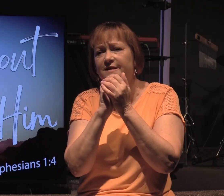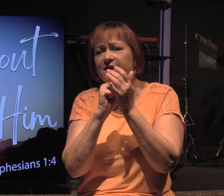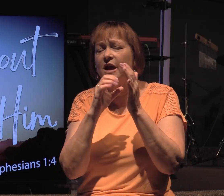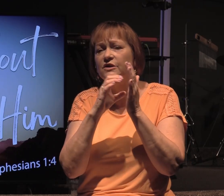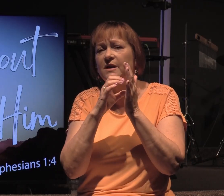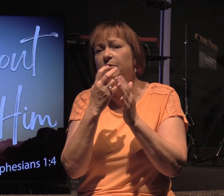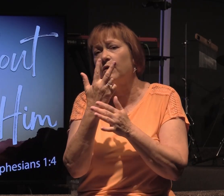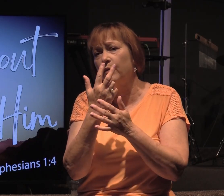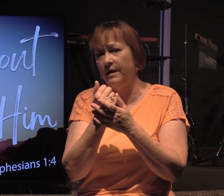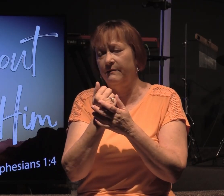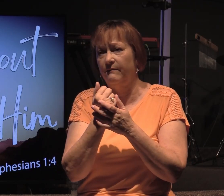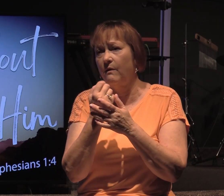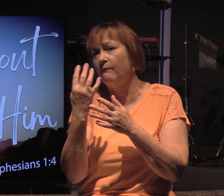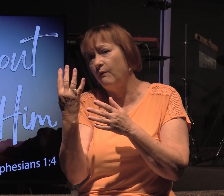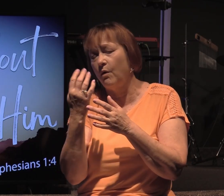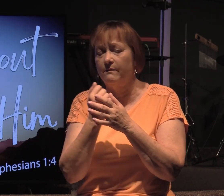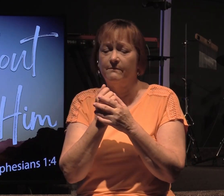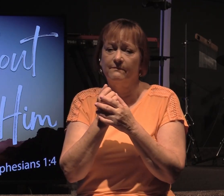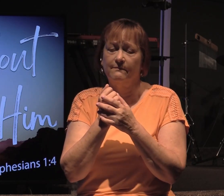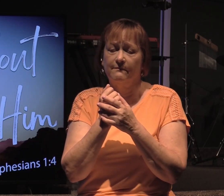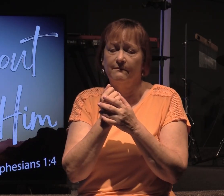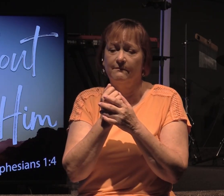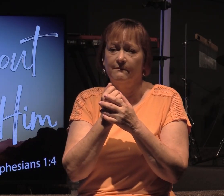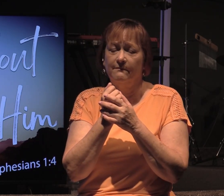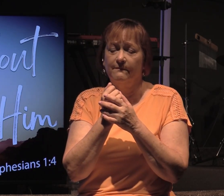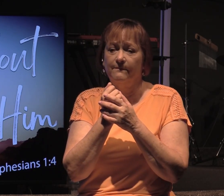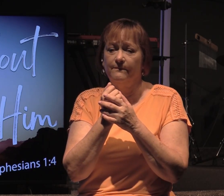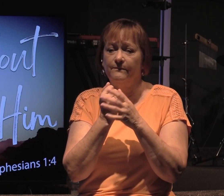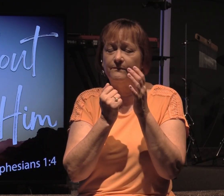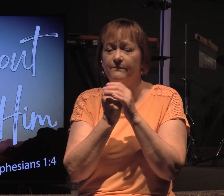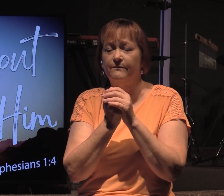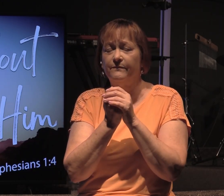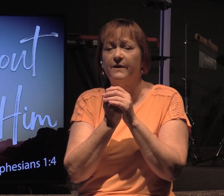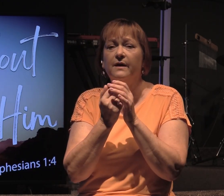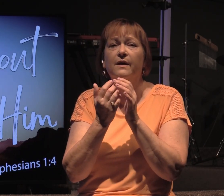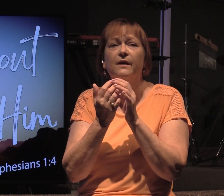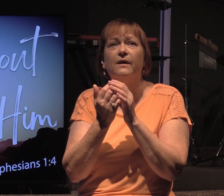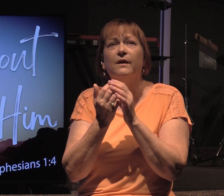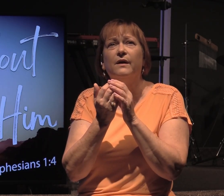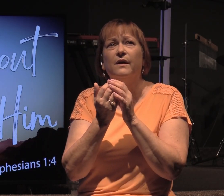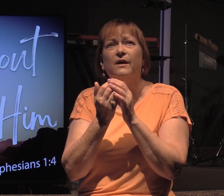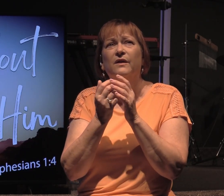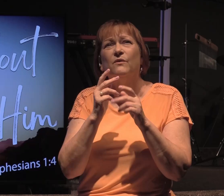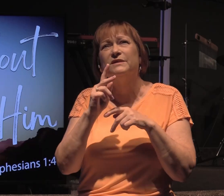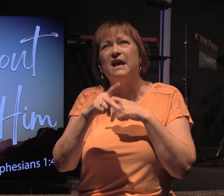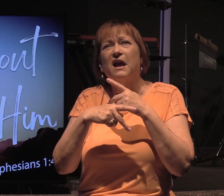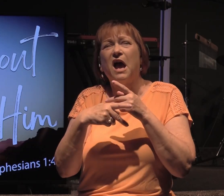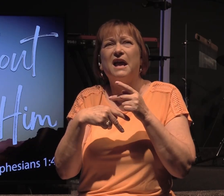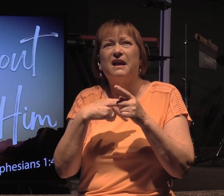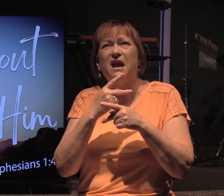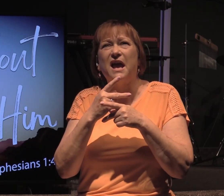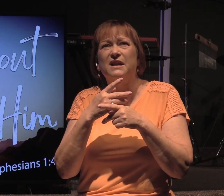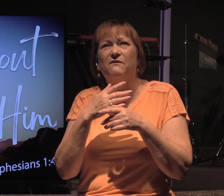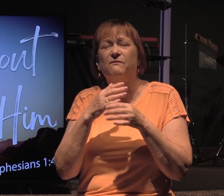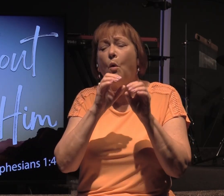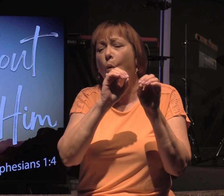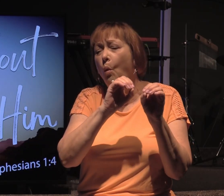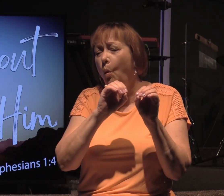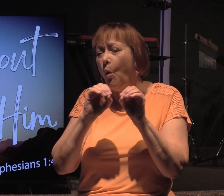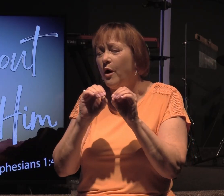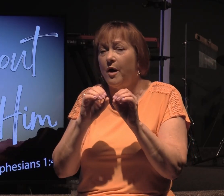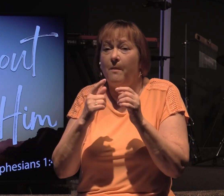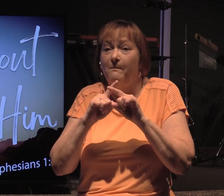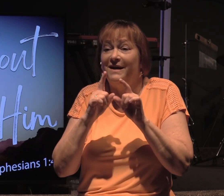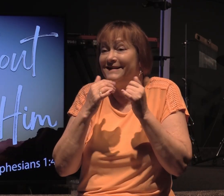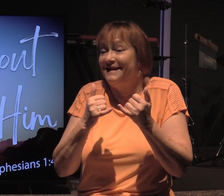chapter 3 and 4. So, there was that kind of rank and order. But today, we